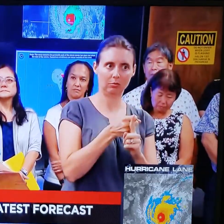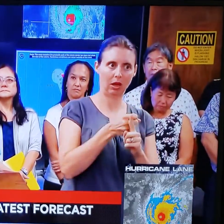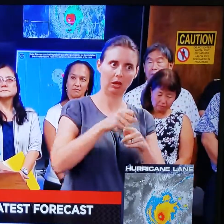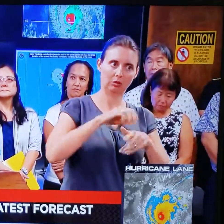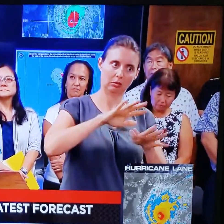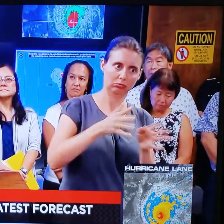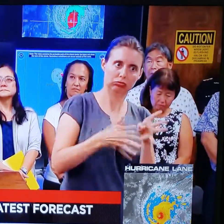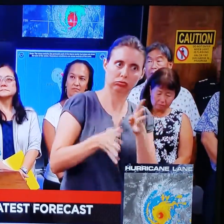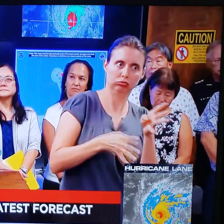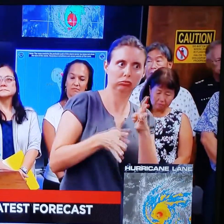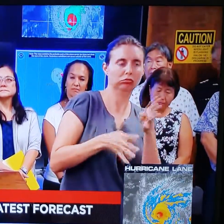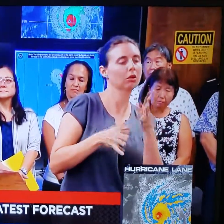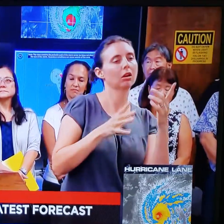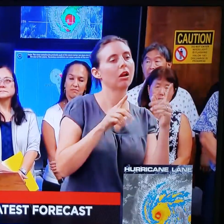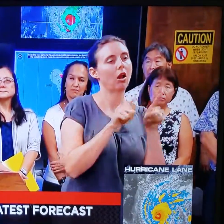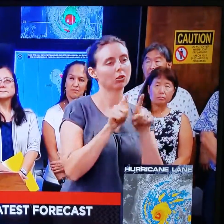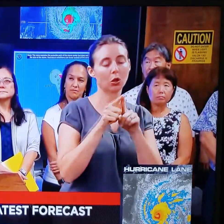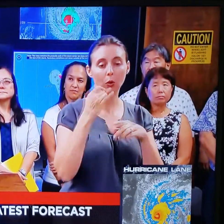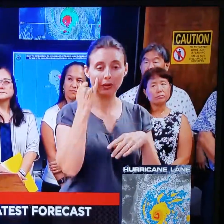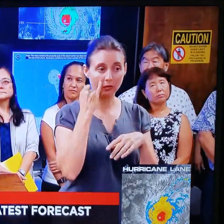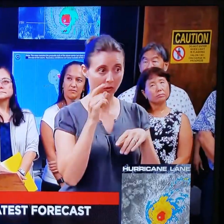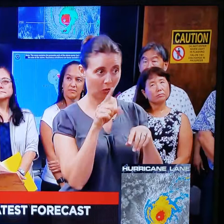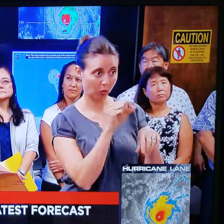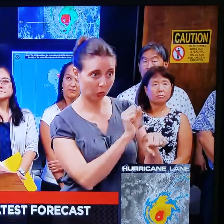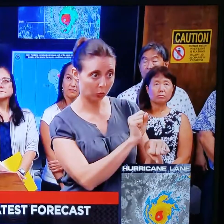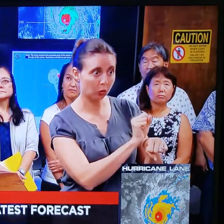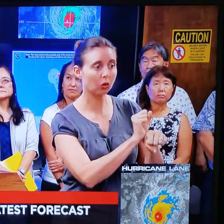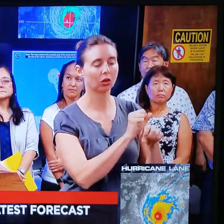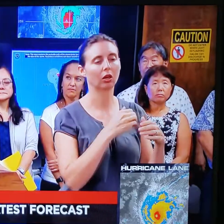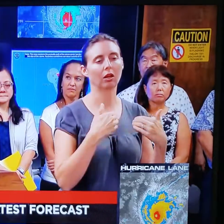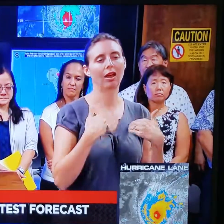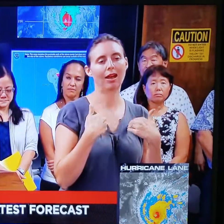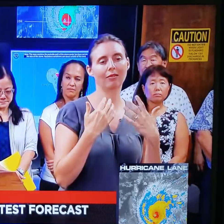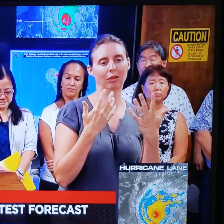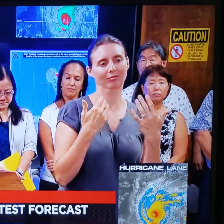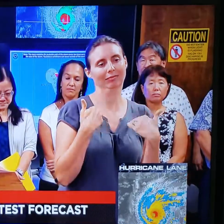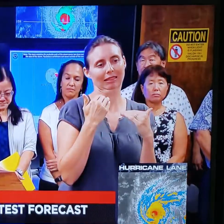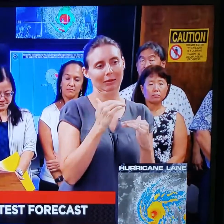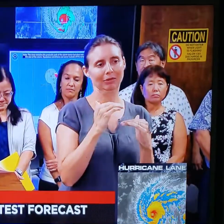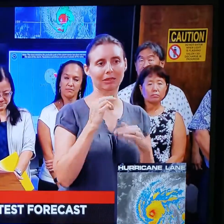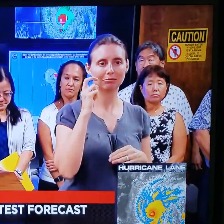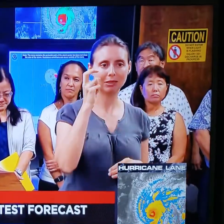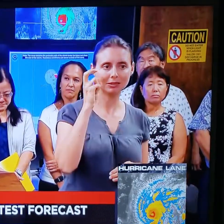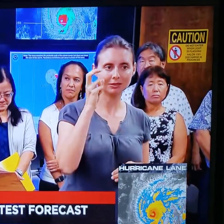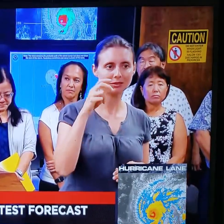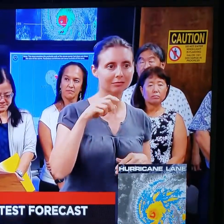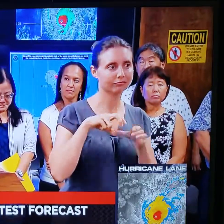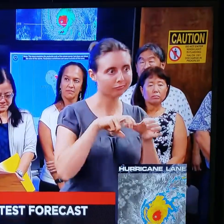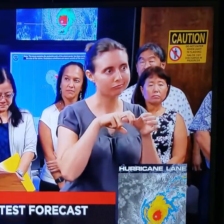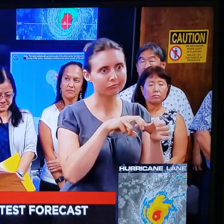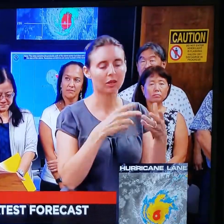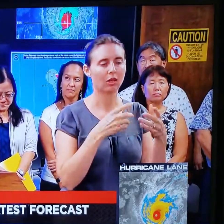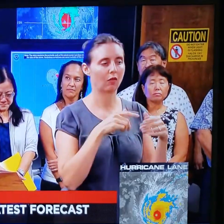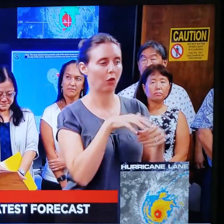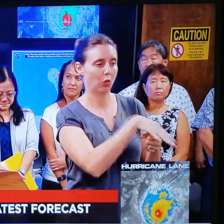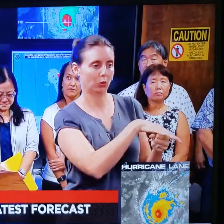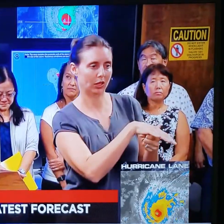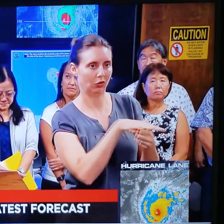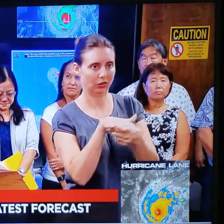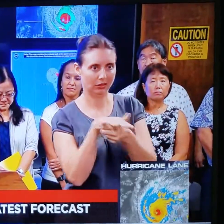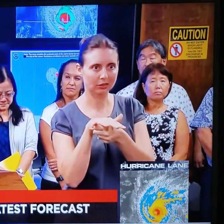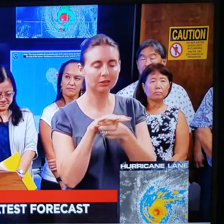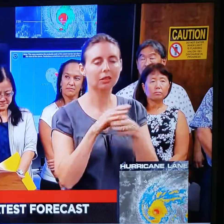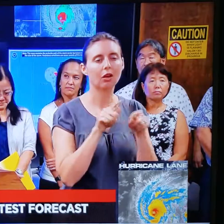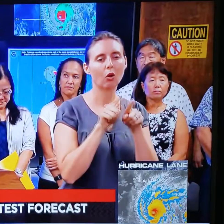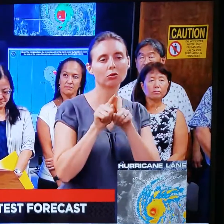open, we also have workers that go out there and there's been a request made that perhaps we have limited bus service provided to these two areas and to